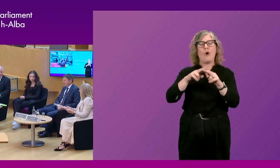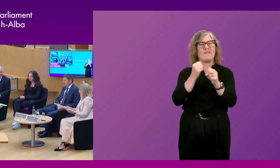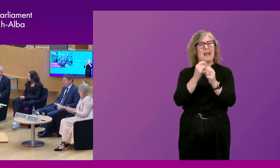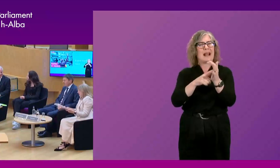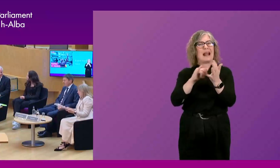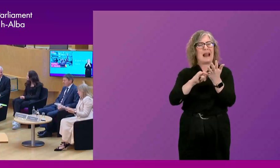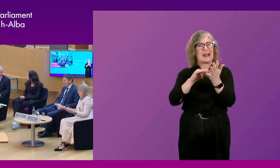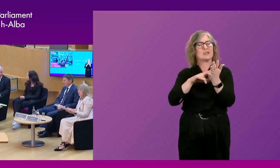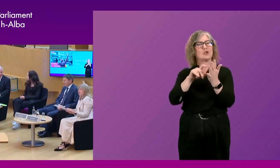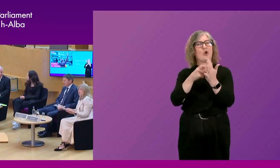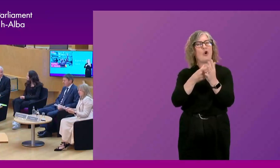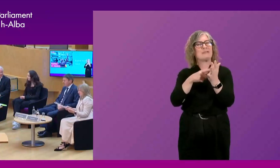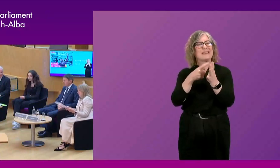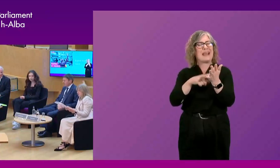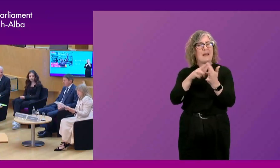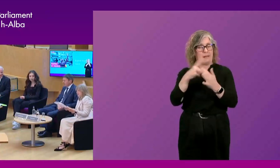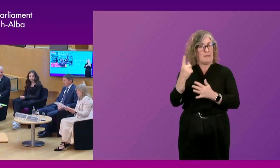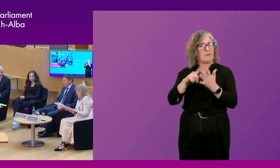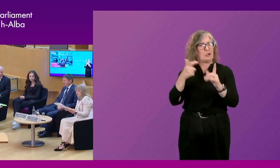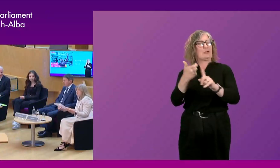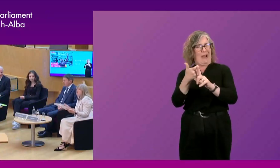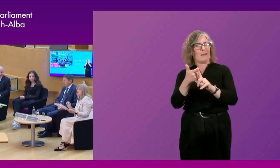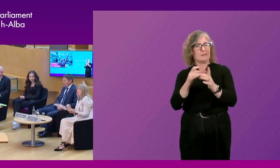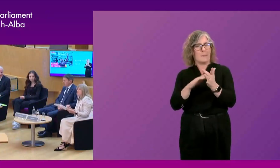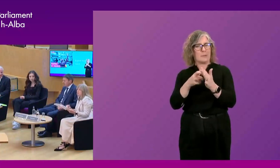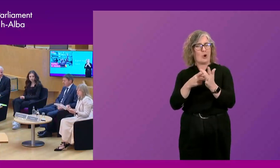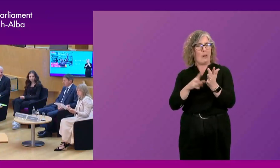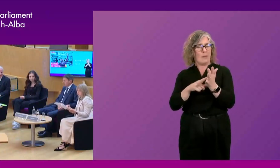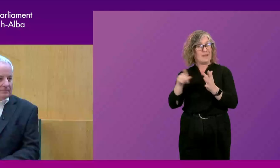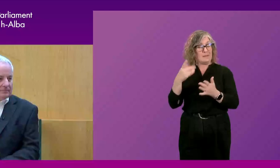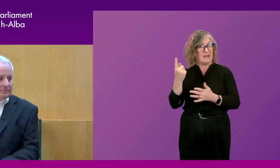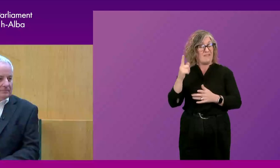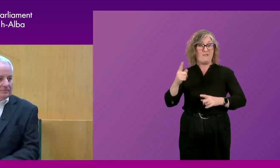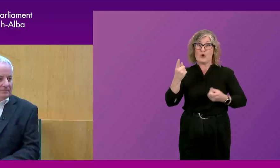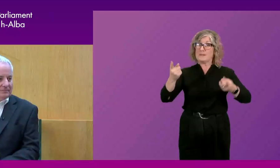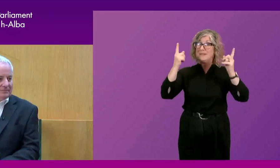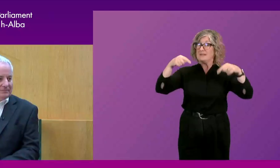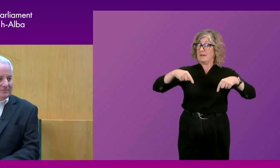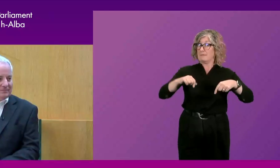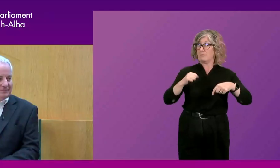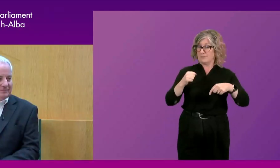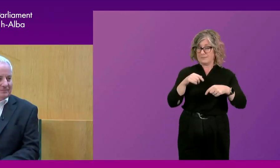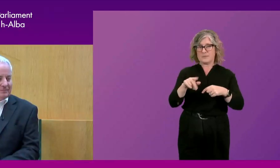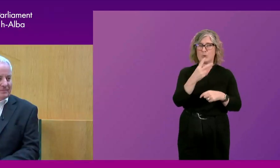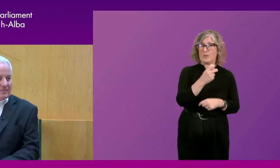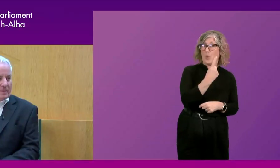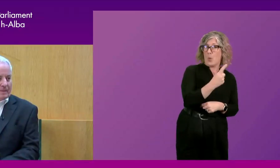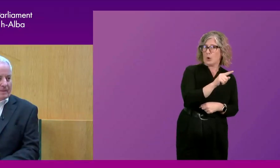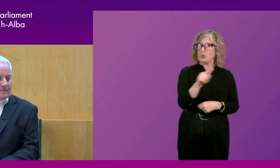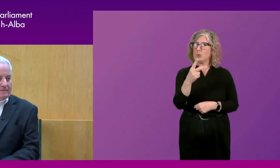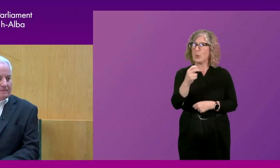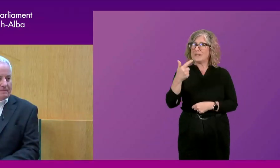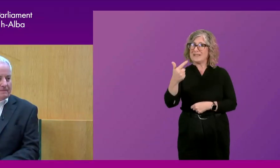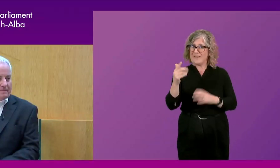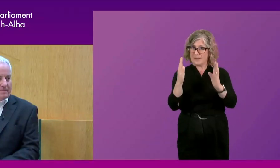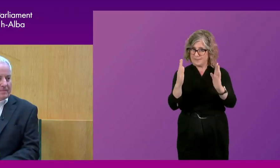McConnell, who was the first Minister of Scotland between 2001 and 2007. Jack was